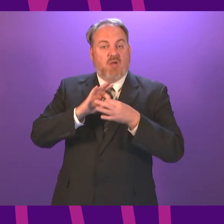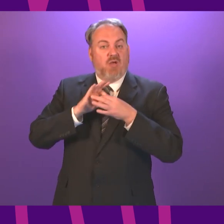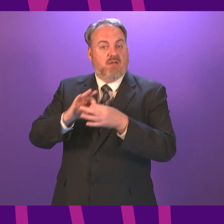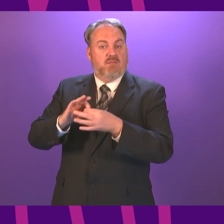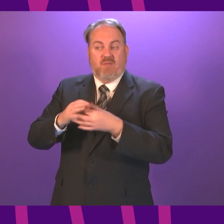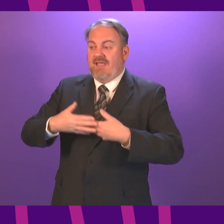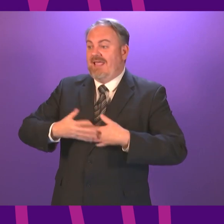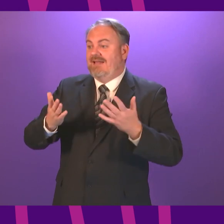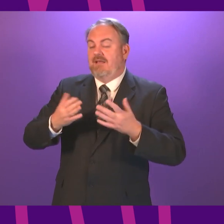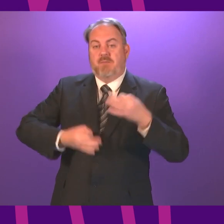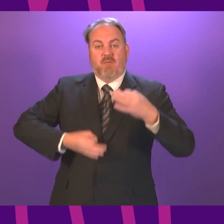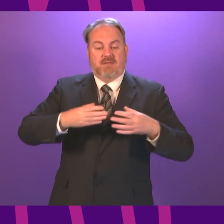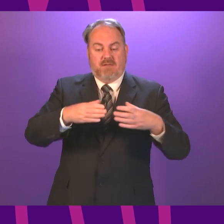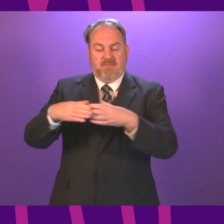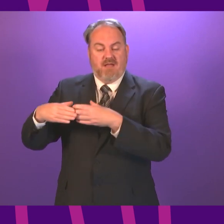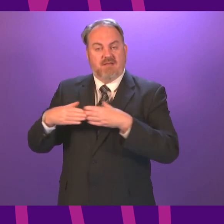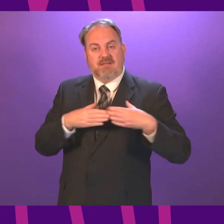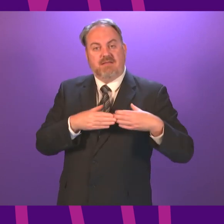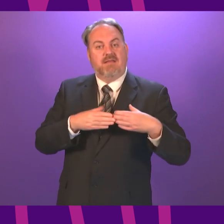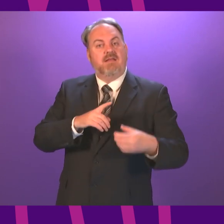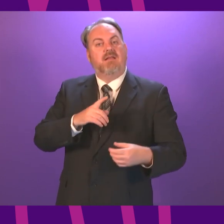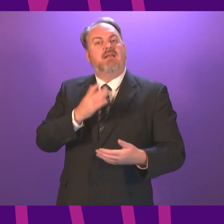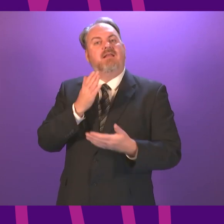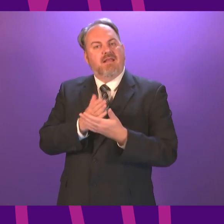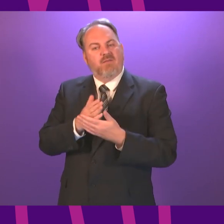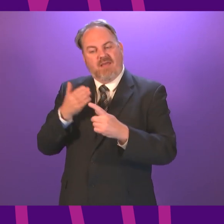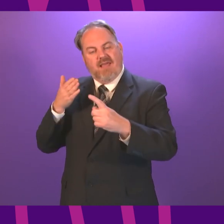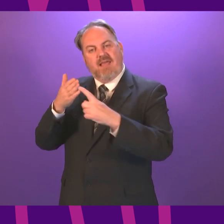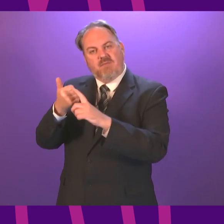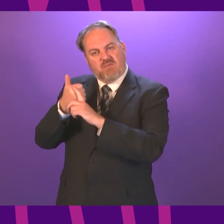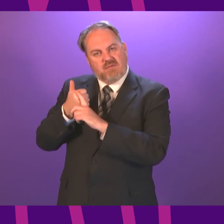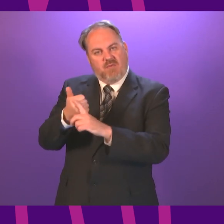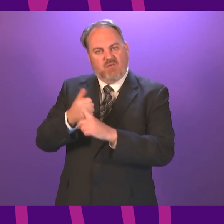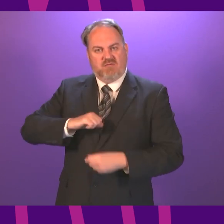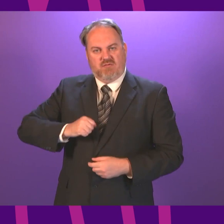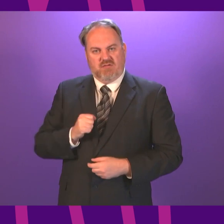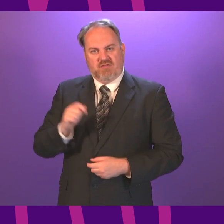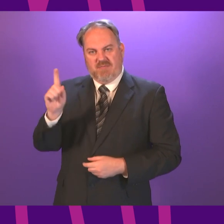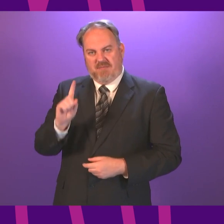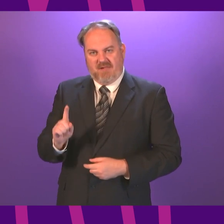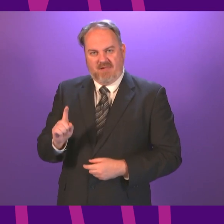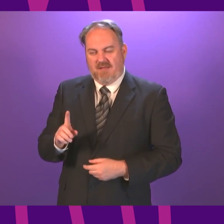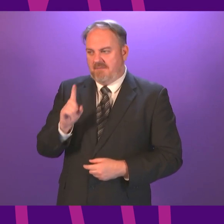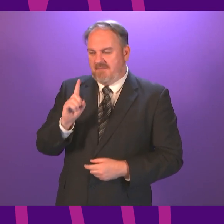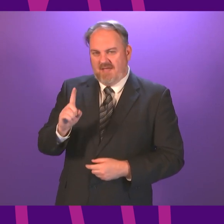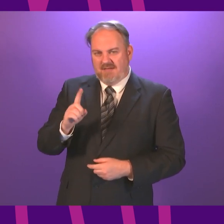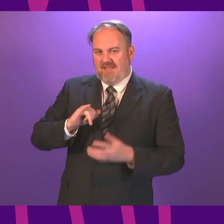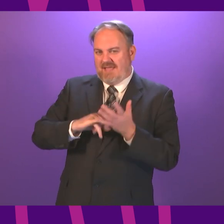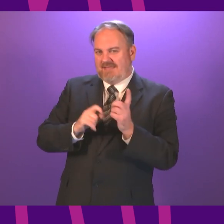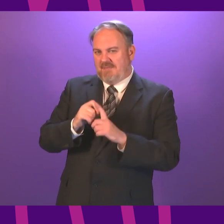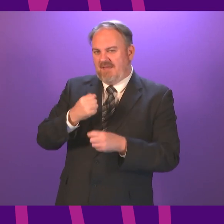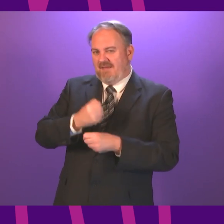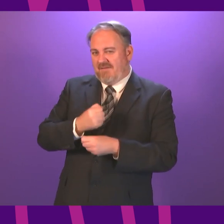interests on the interests we agree on and the issues we agree on But let's be clear This isn't day one of an SNP government